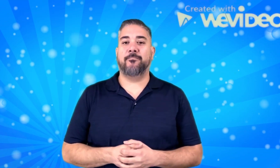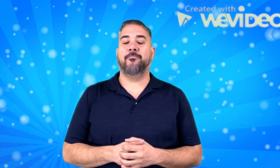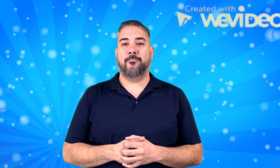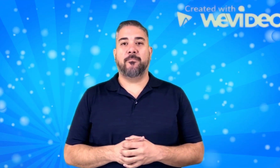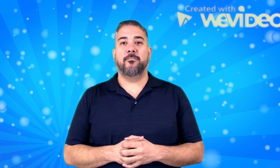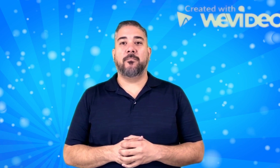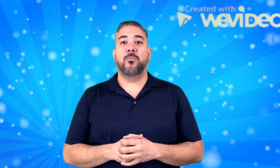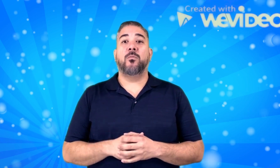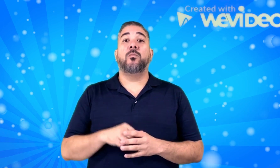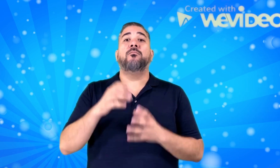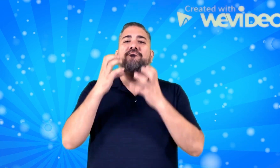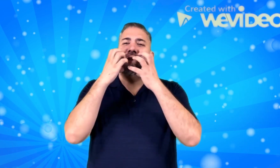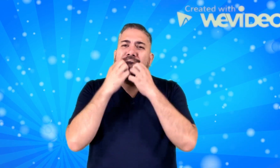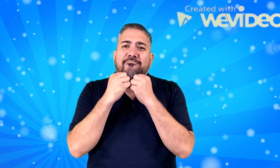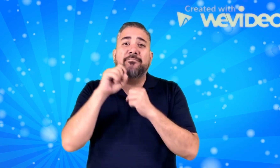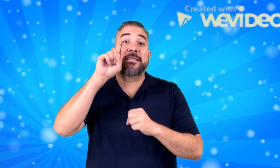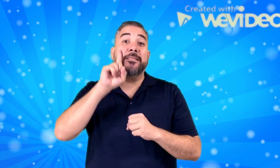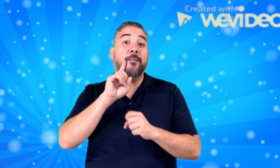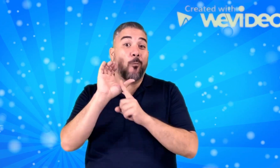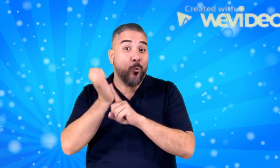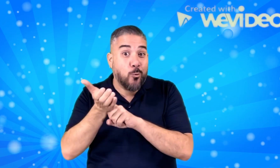the Deaf culture, history, and language.